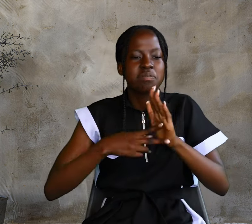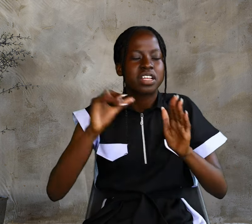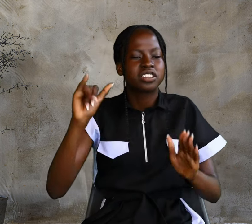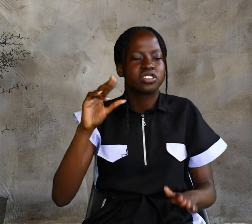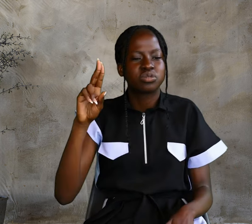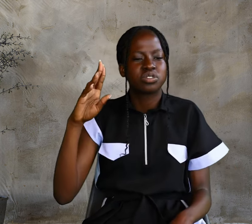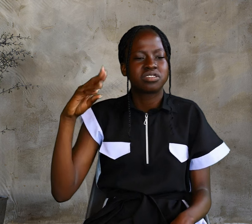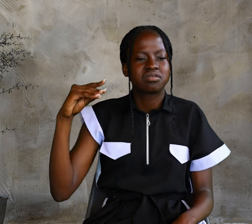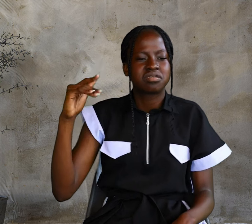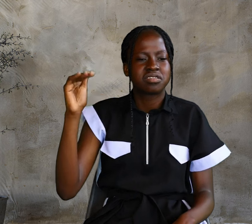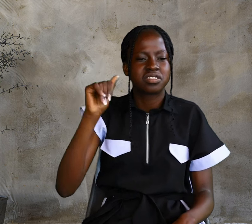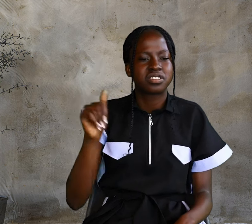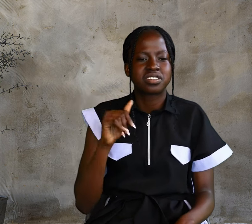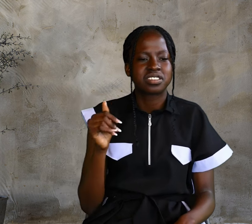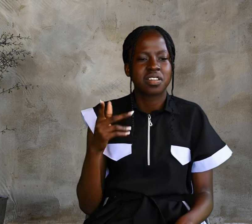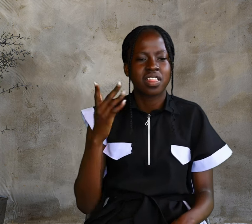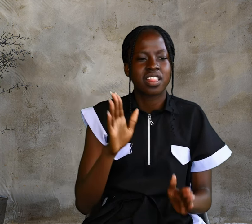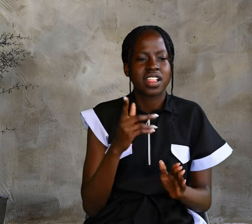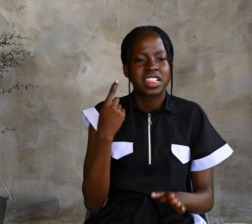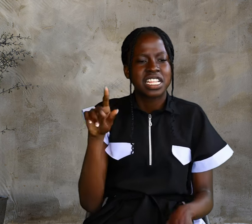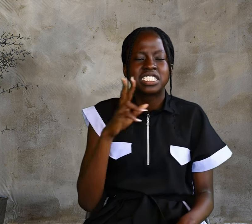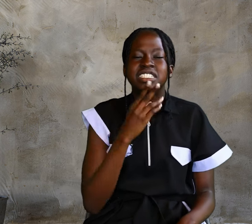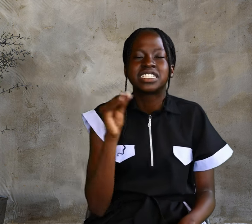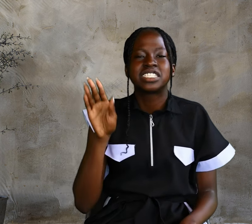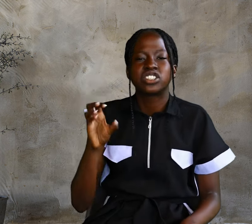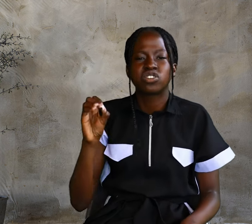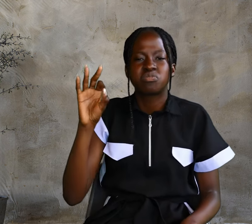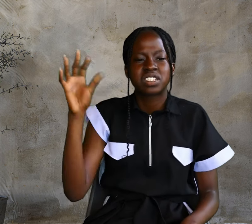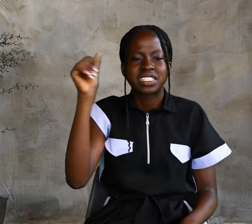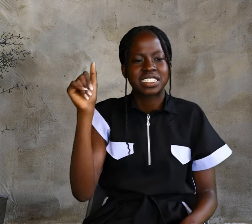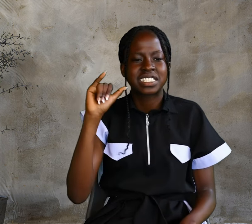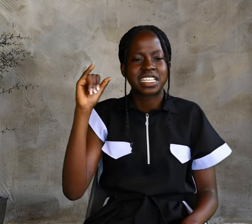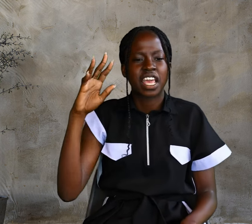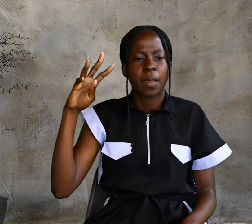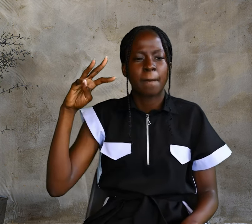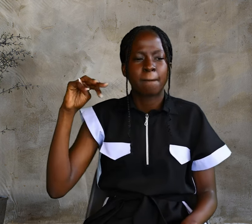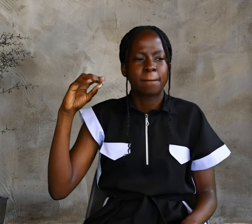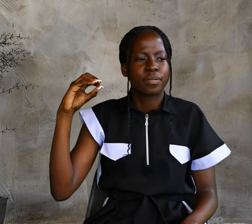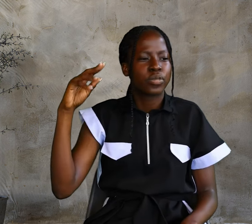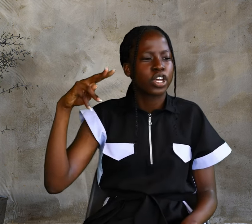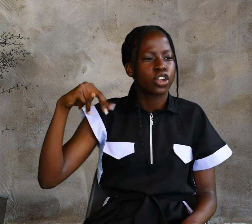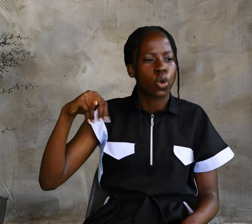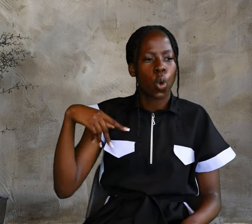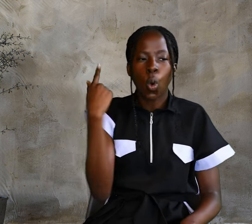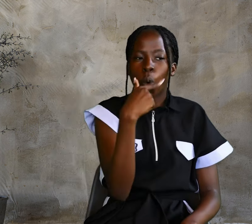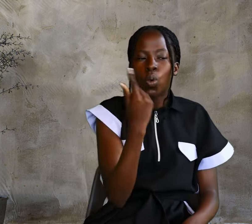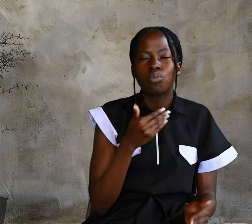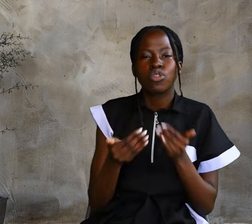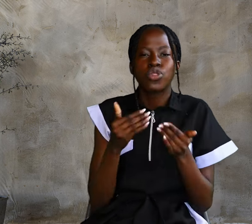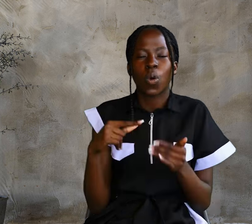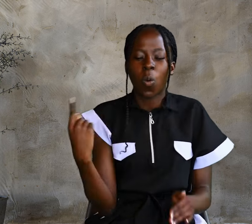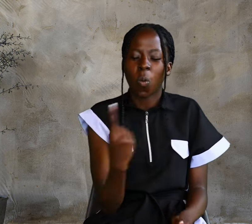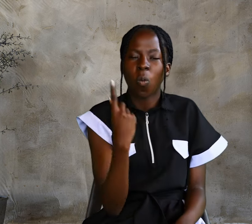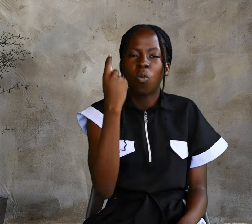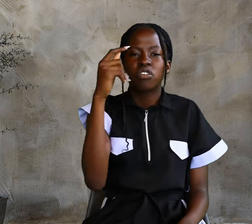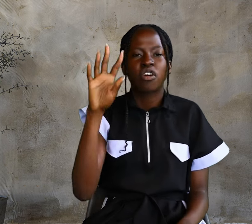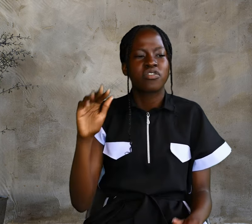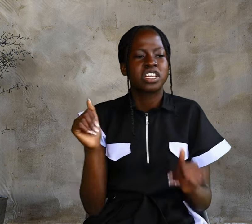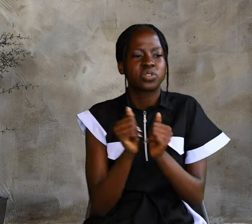meant Judas, the son of Simon the Iscariot, who, though one of the